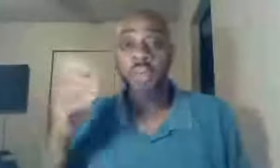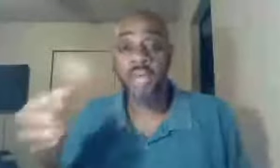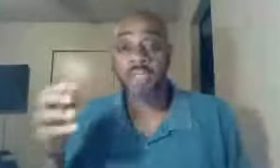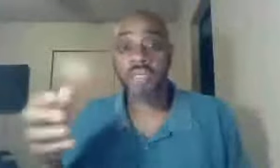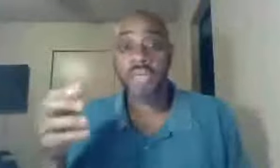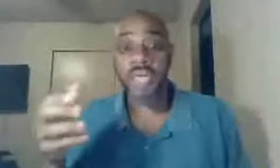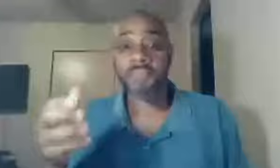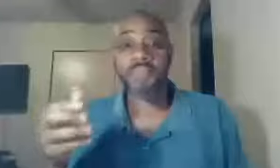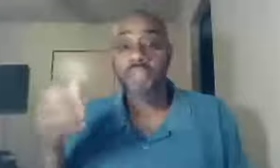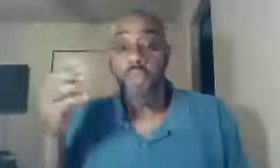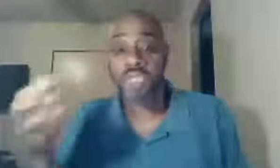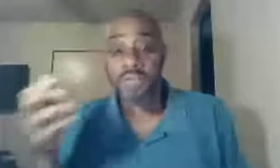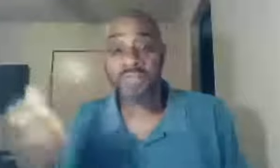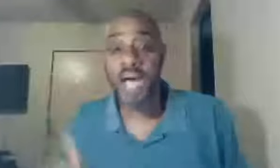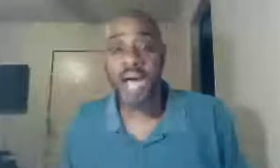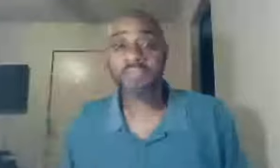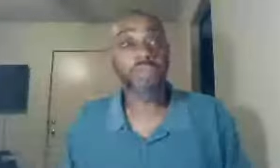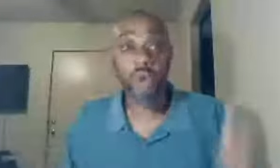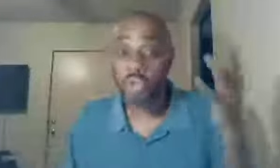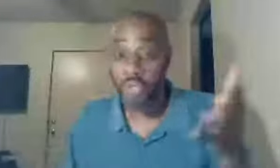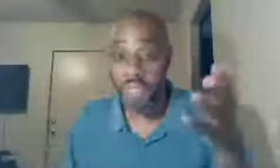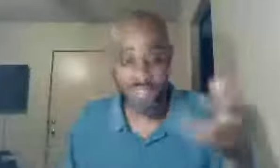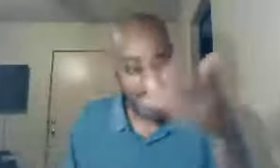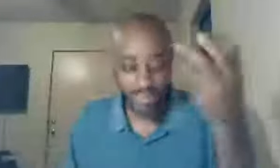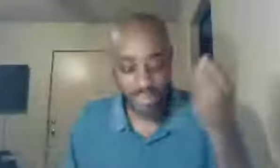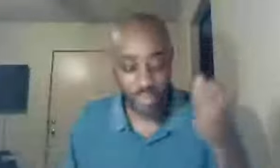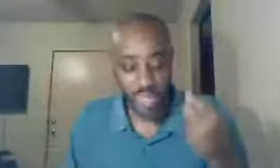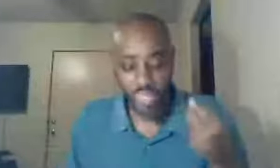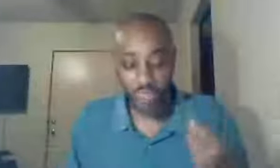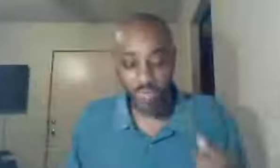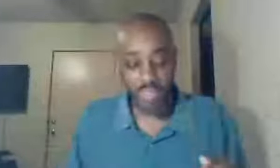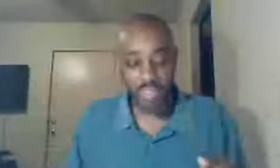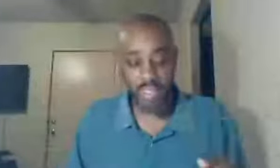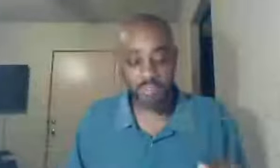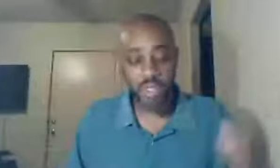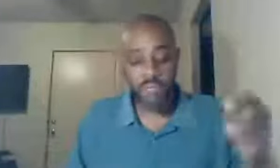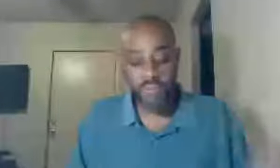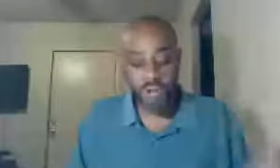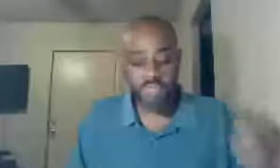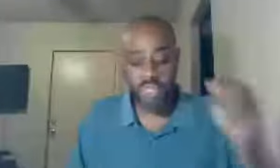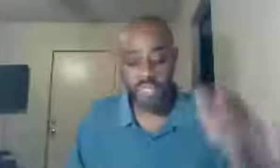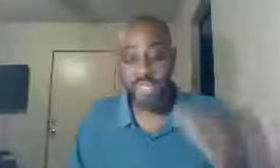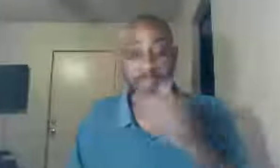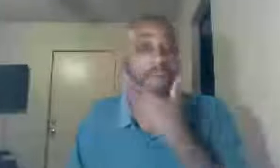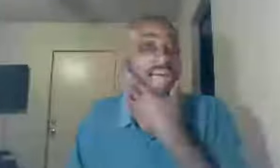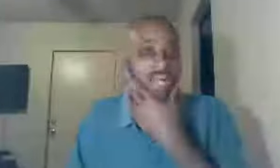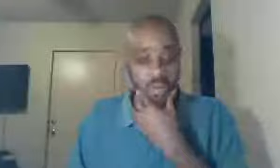the wisdom of God, those who are being saved, as he will make clear, first thing to keep in mind, however,